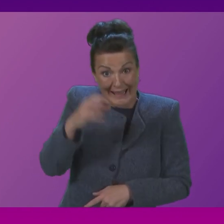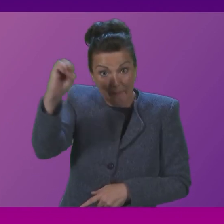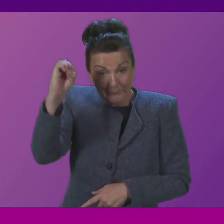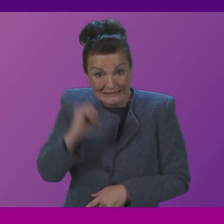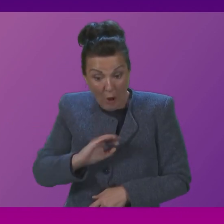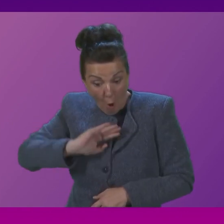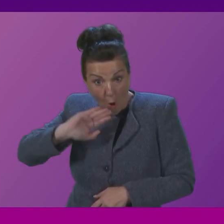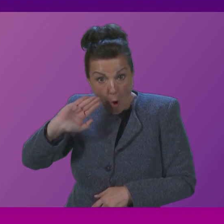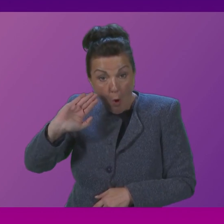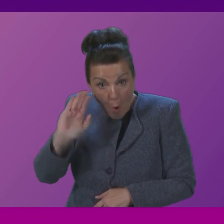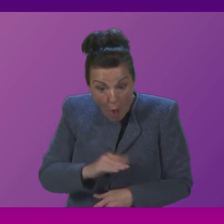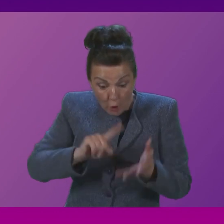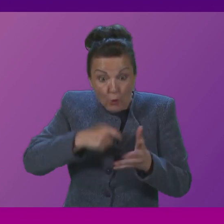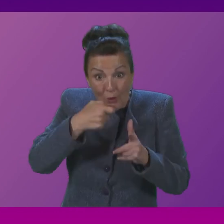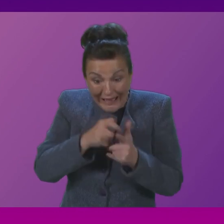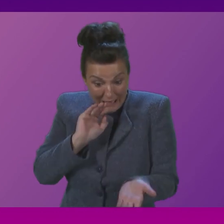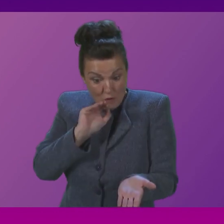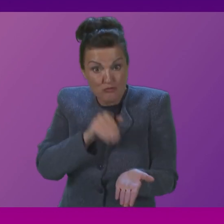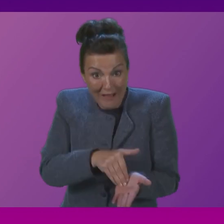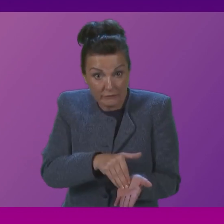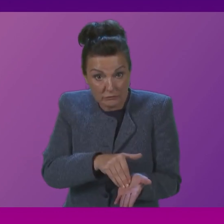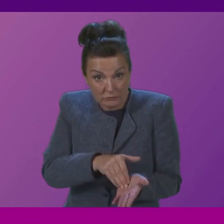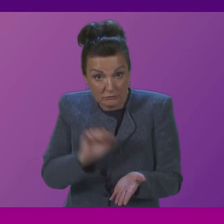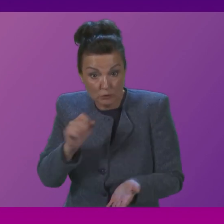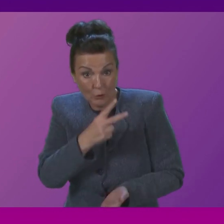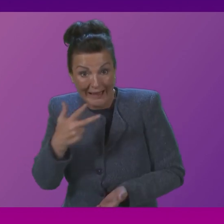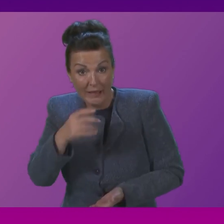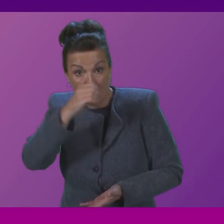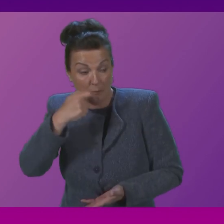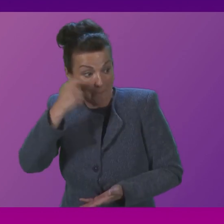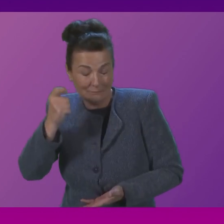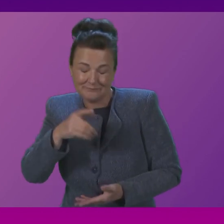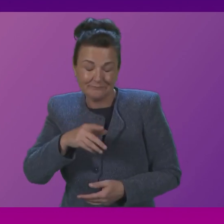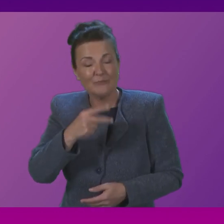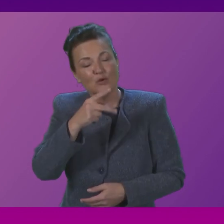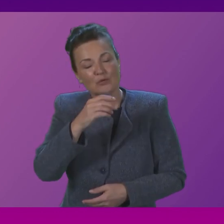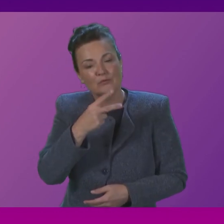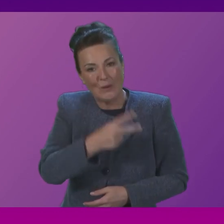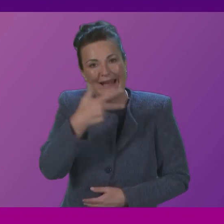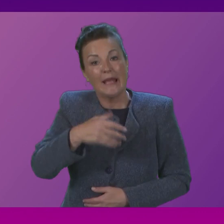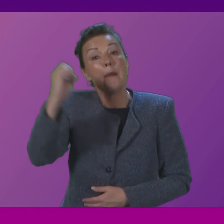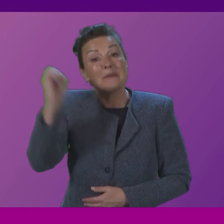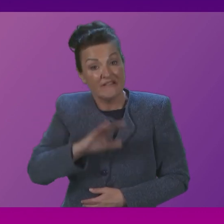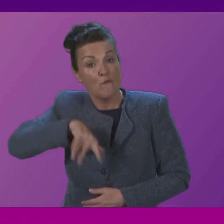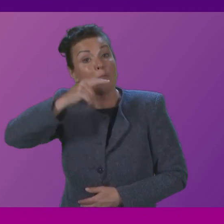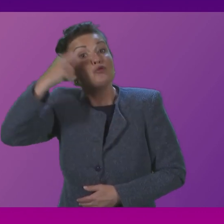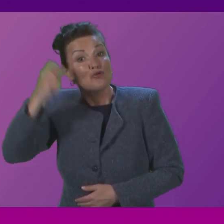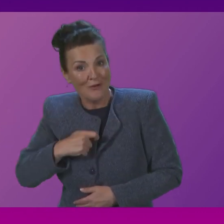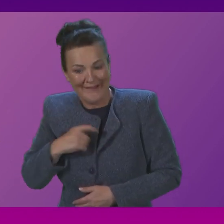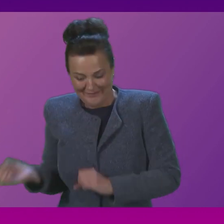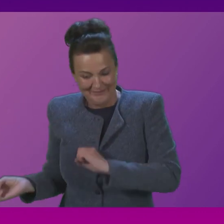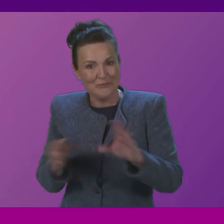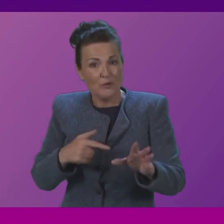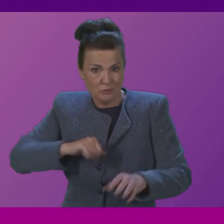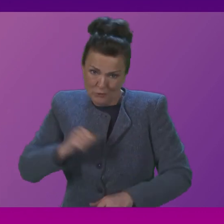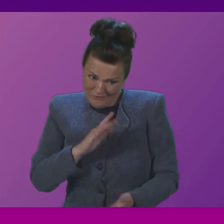all UK arrivals so I think that is testament to our desire and determination to support people from Ukraine as far